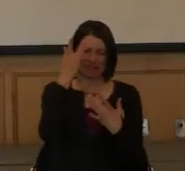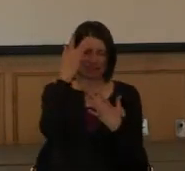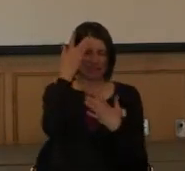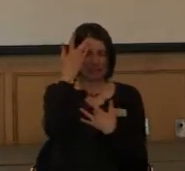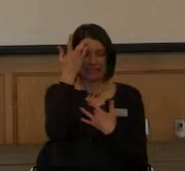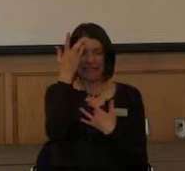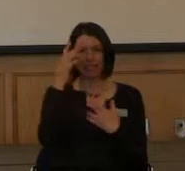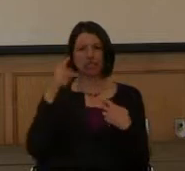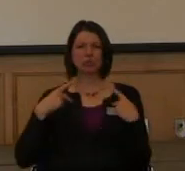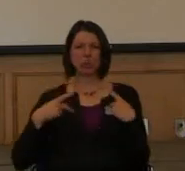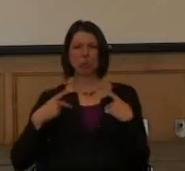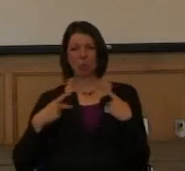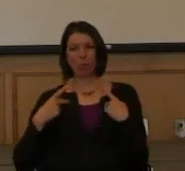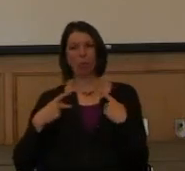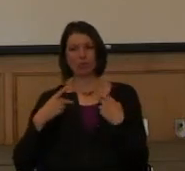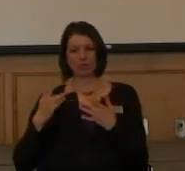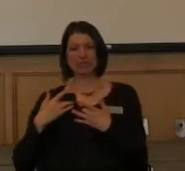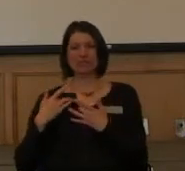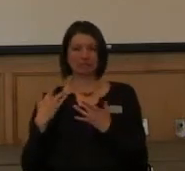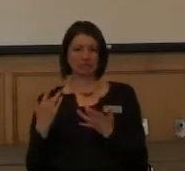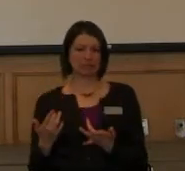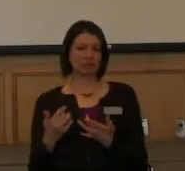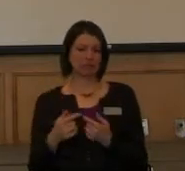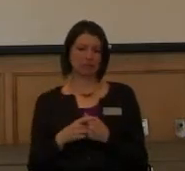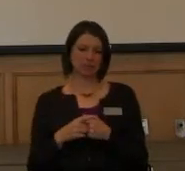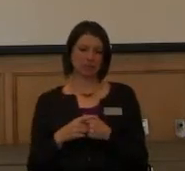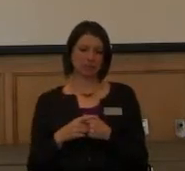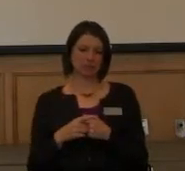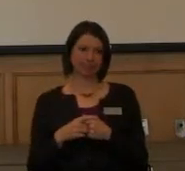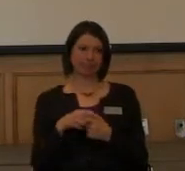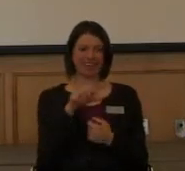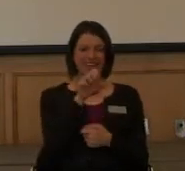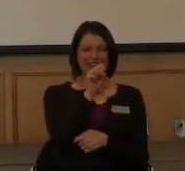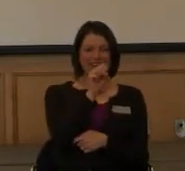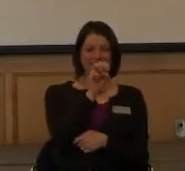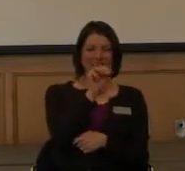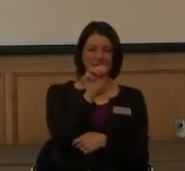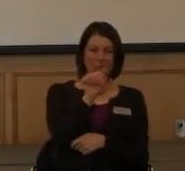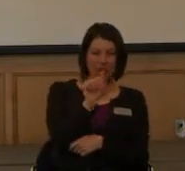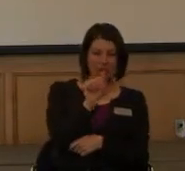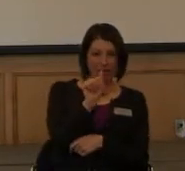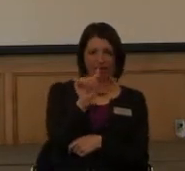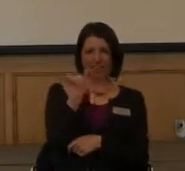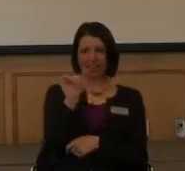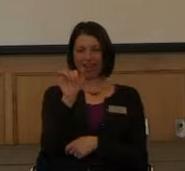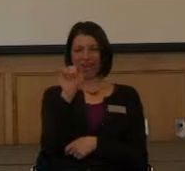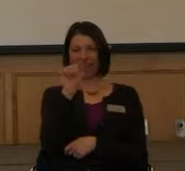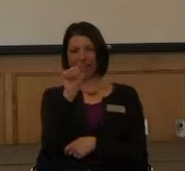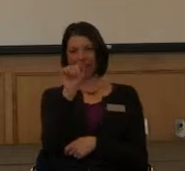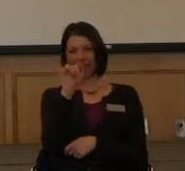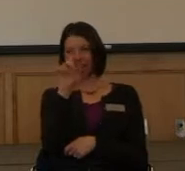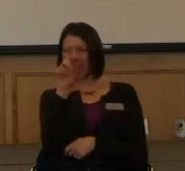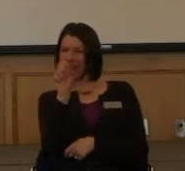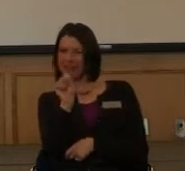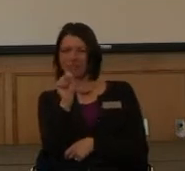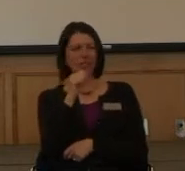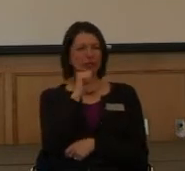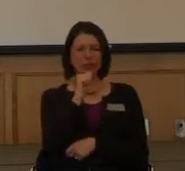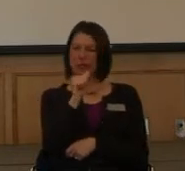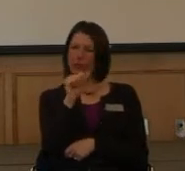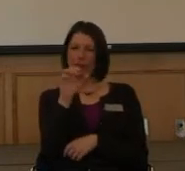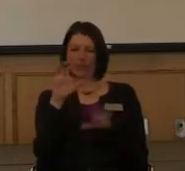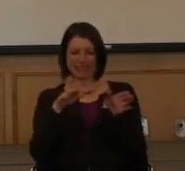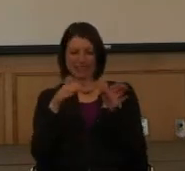pneumonia is kind of the, SMA is kind of like AIDS. You don't die of AIDS. You die of the